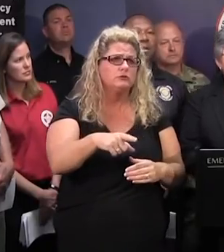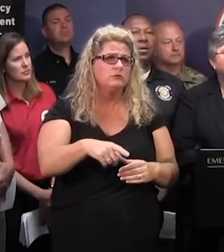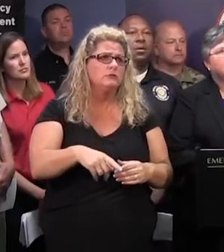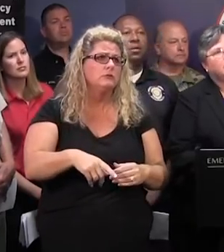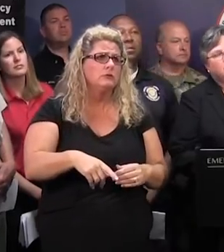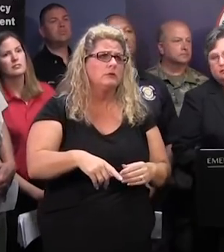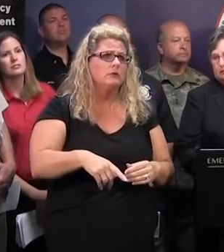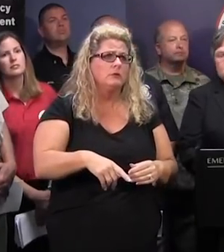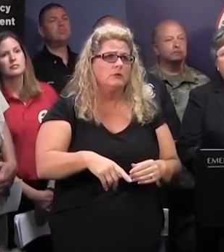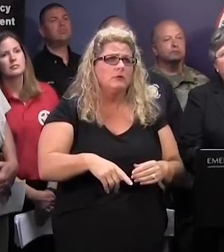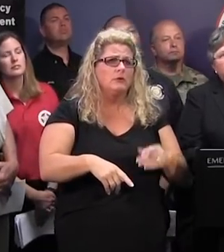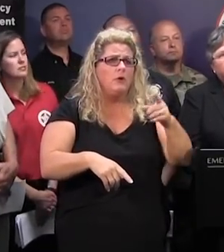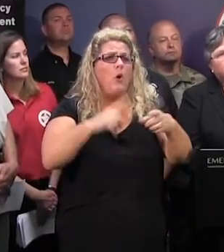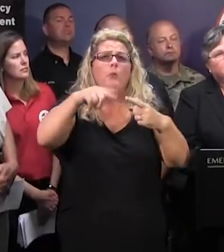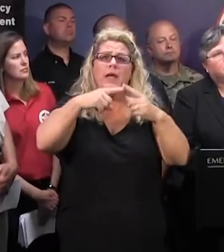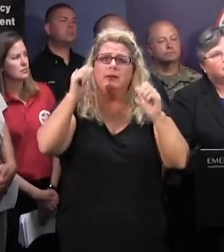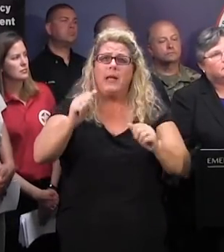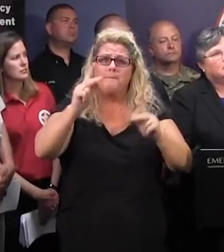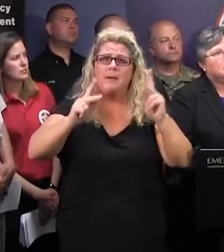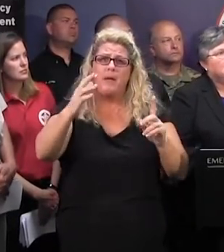When might people be able to come home?